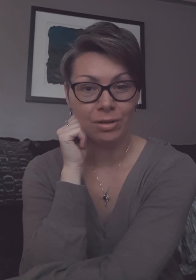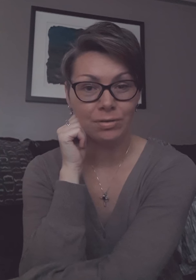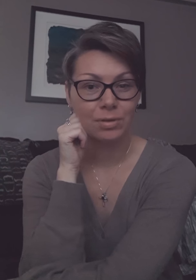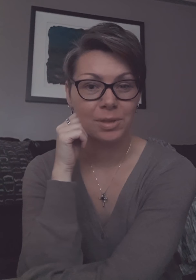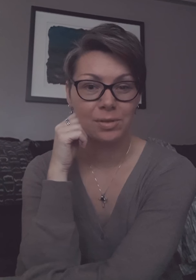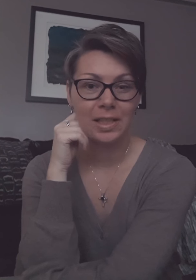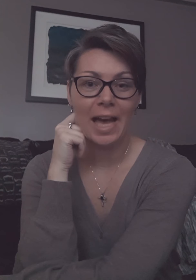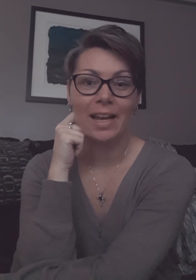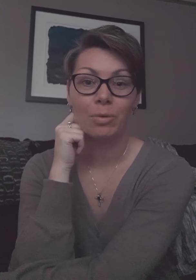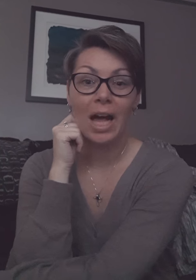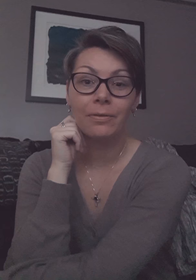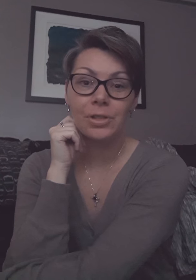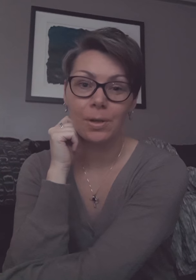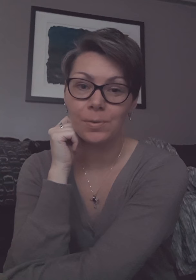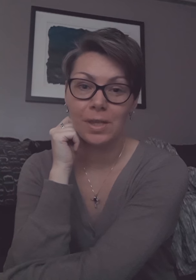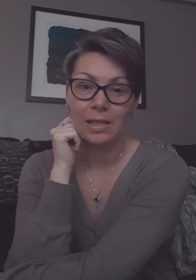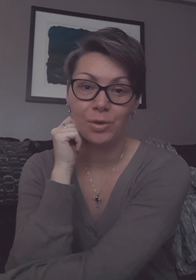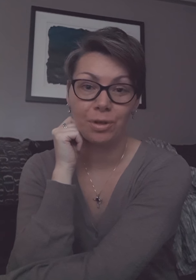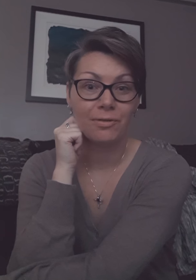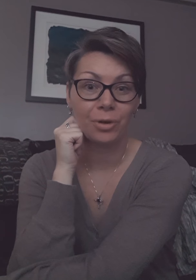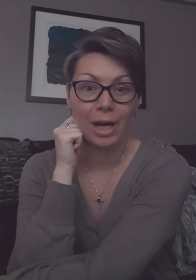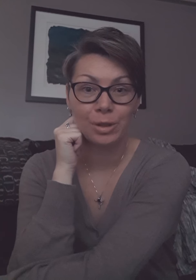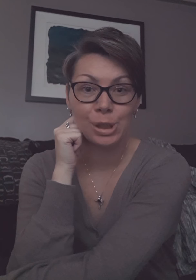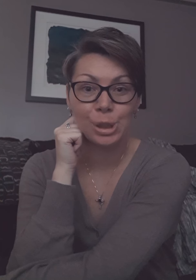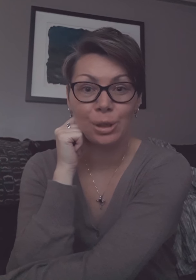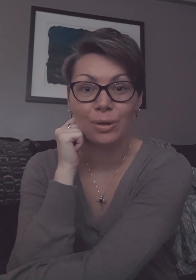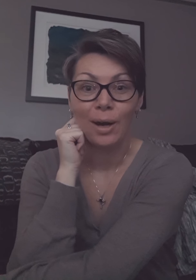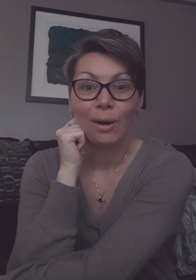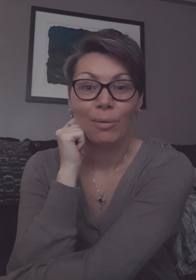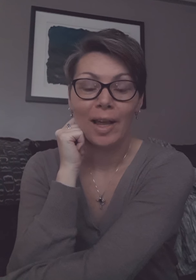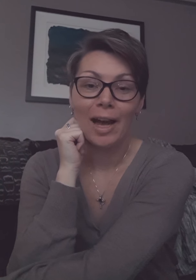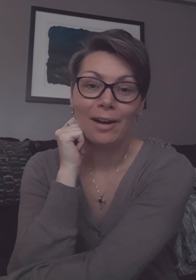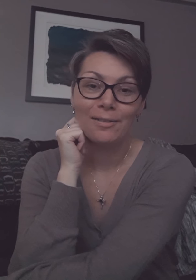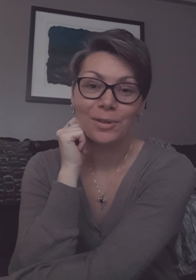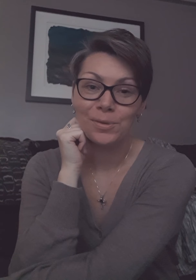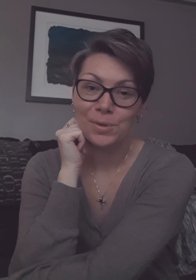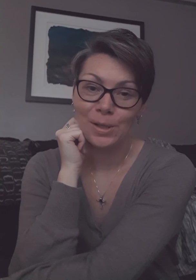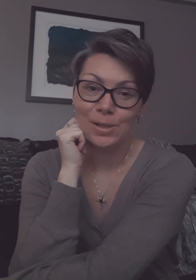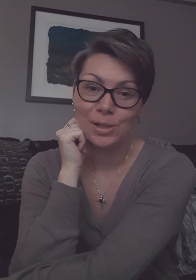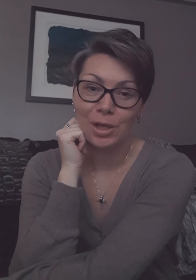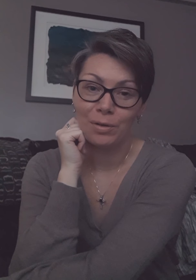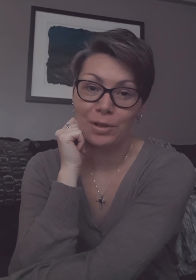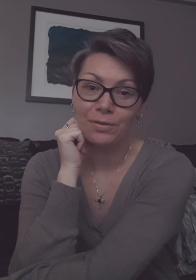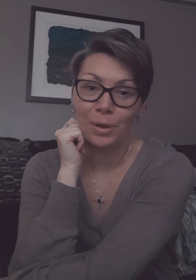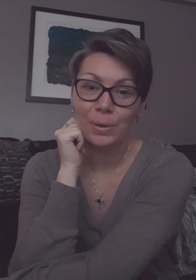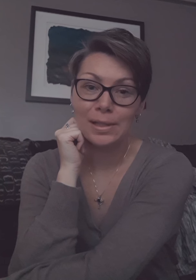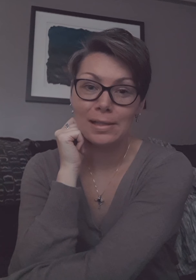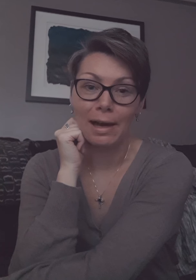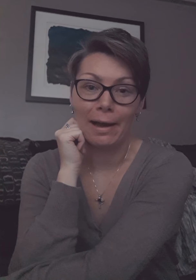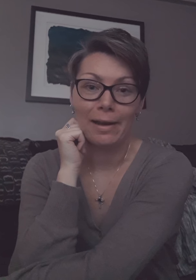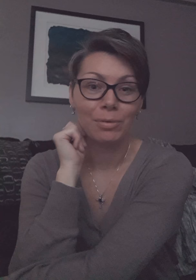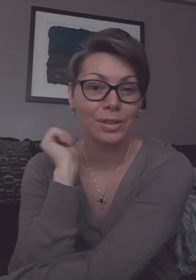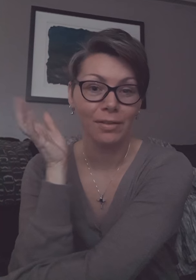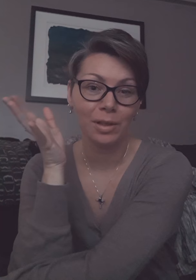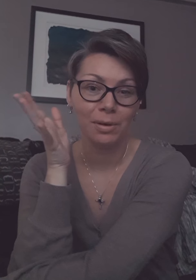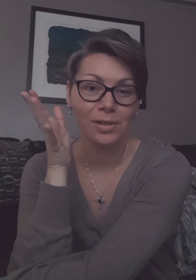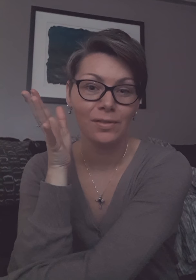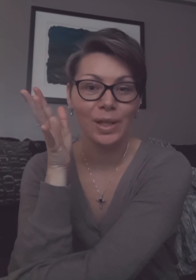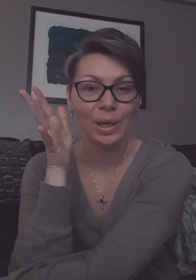we'll be doing that and we'll have results within 24 hours so when I have those results to share with you folks I will definitely post a video